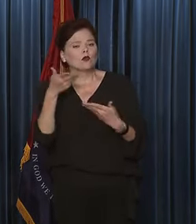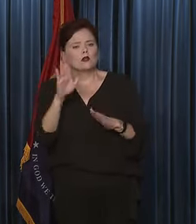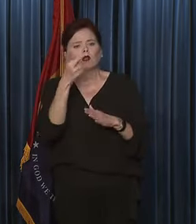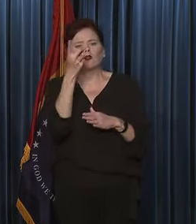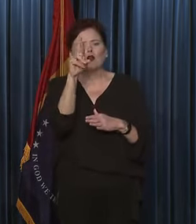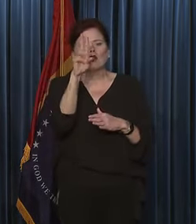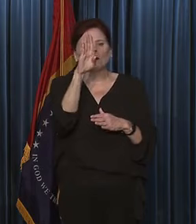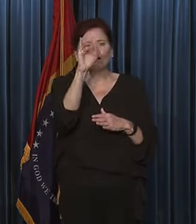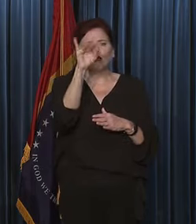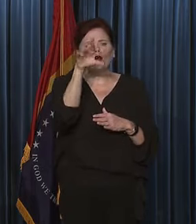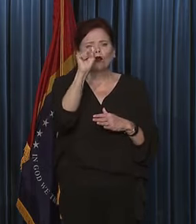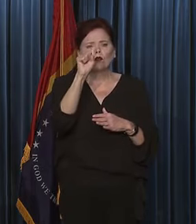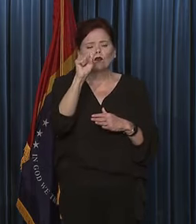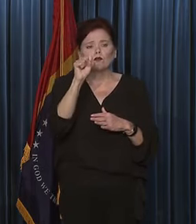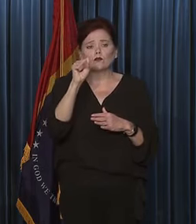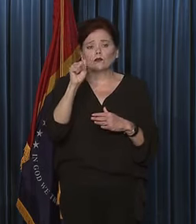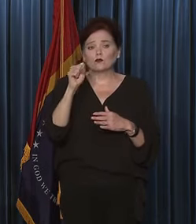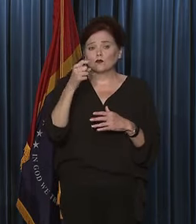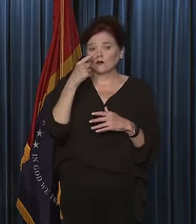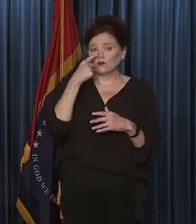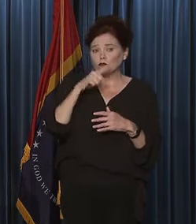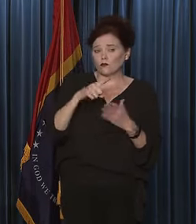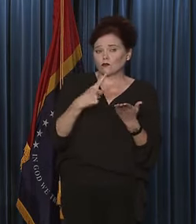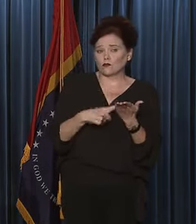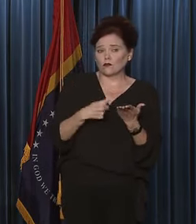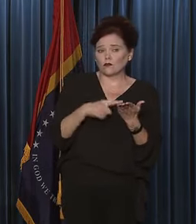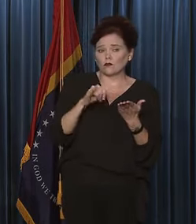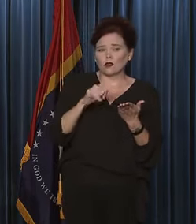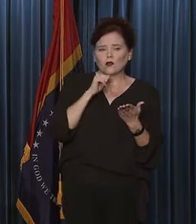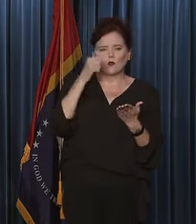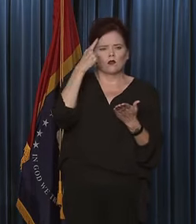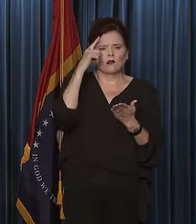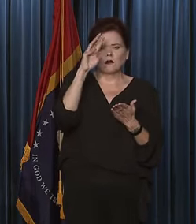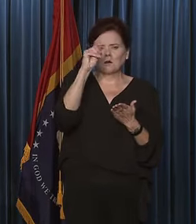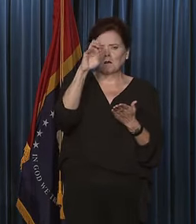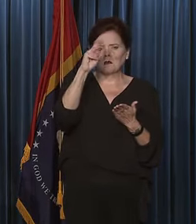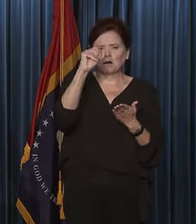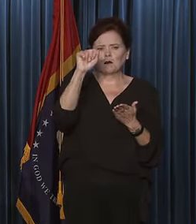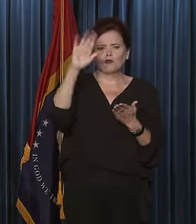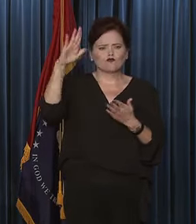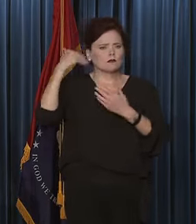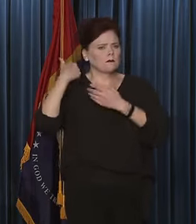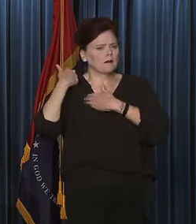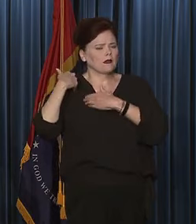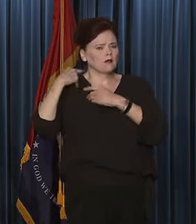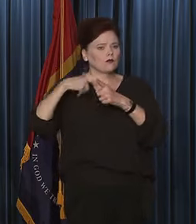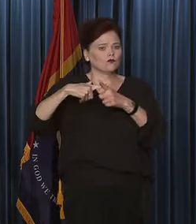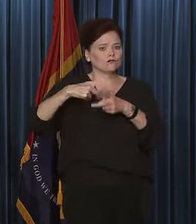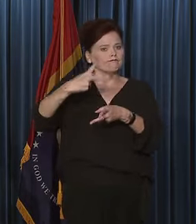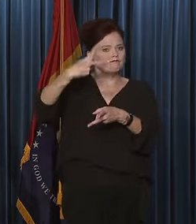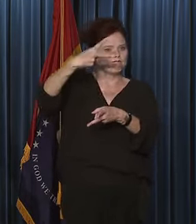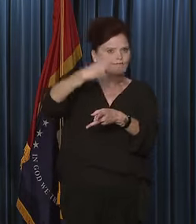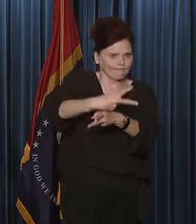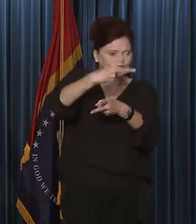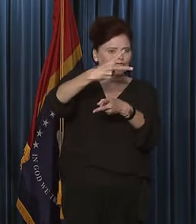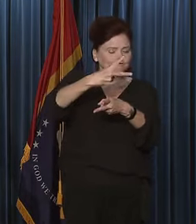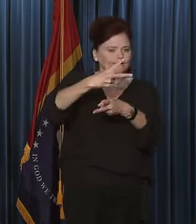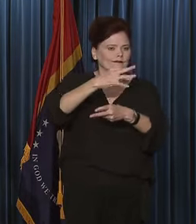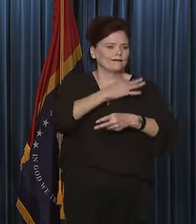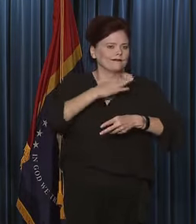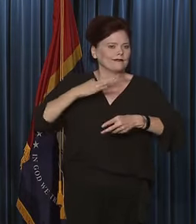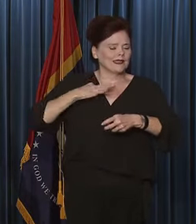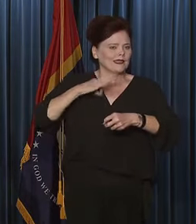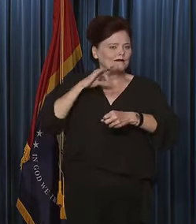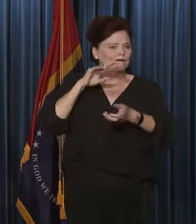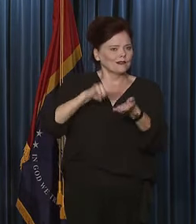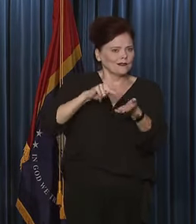Byers, if you want to talk about that, I don't think it's MIMA's responsibility to keep individual